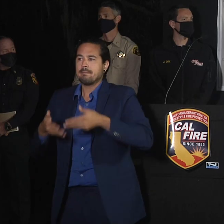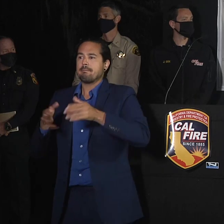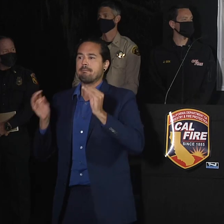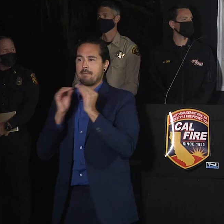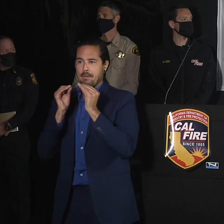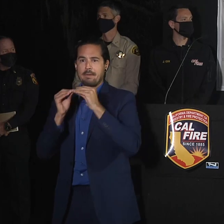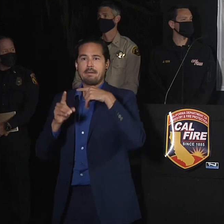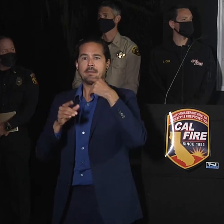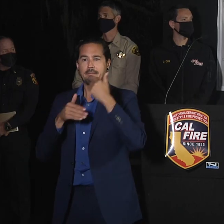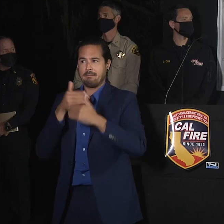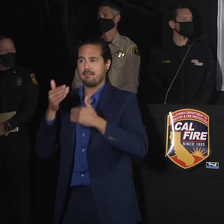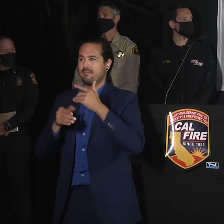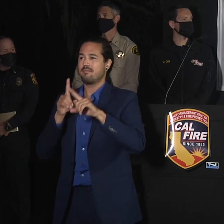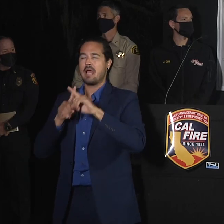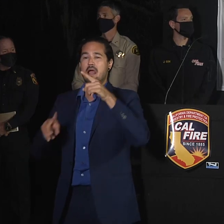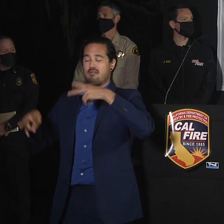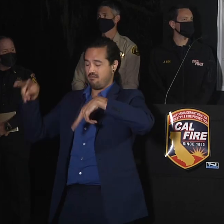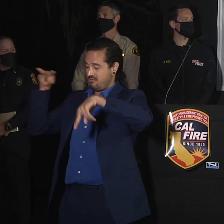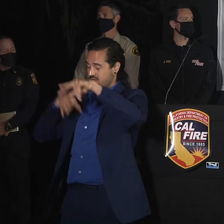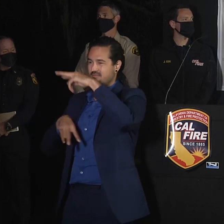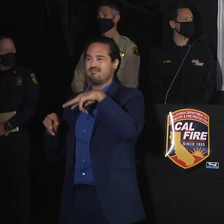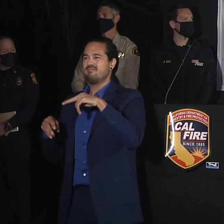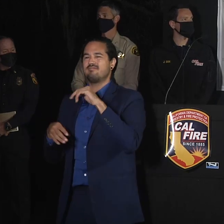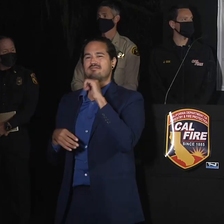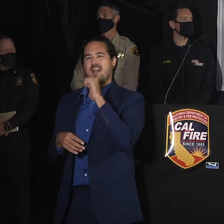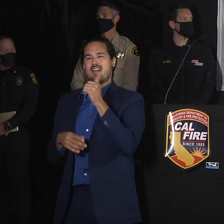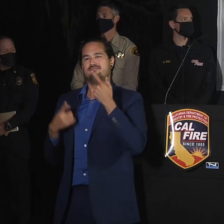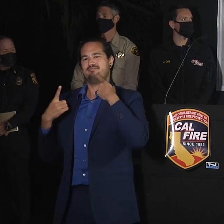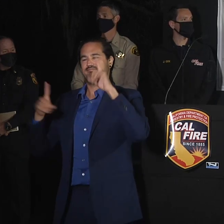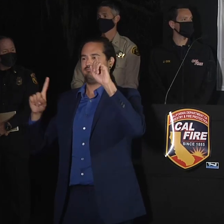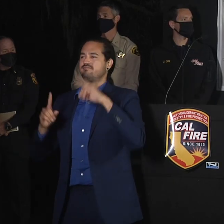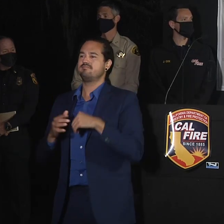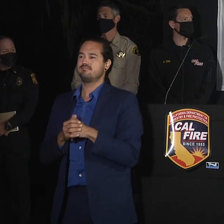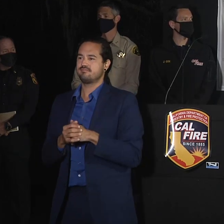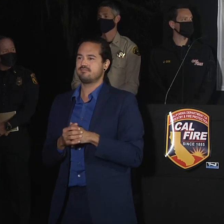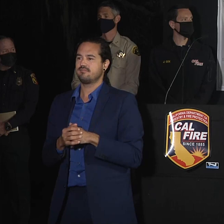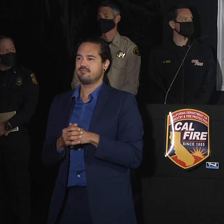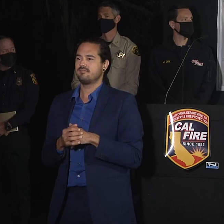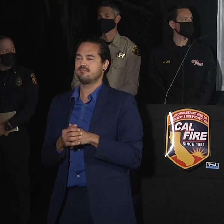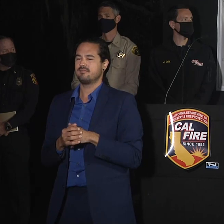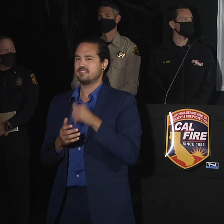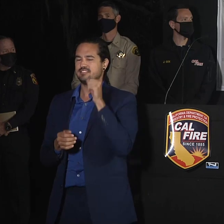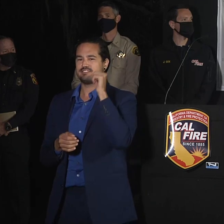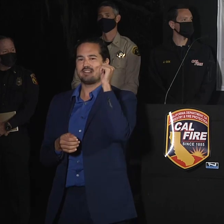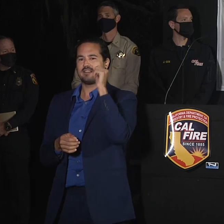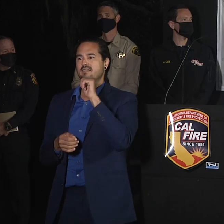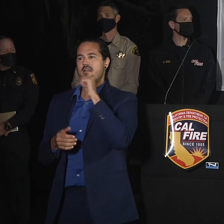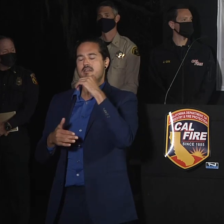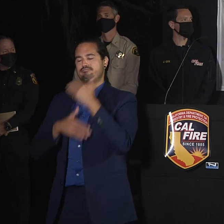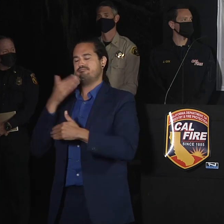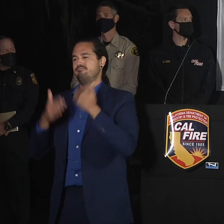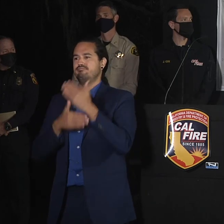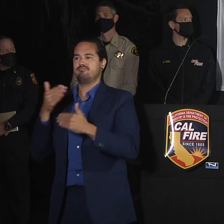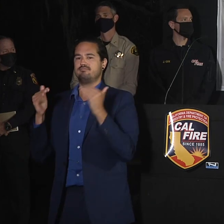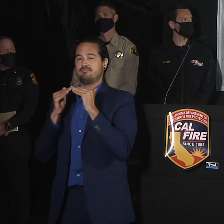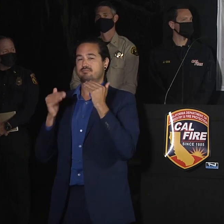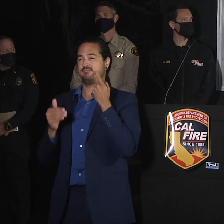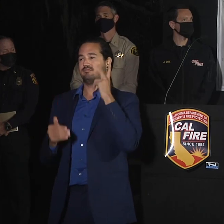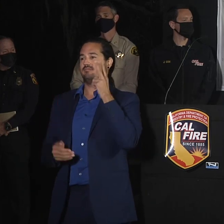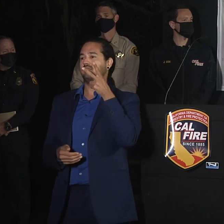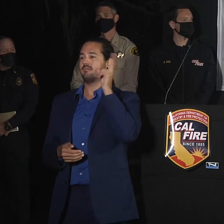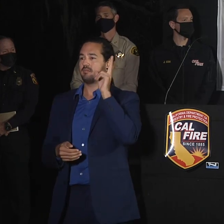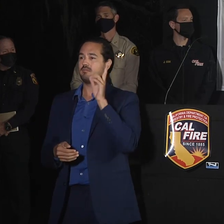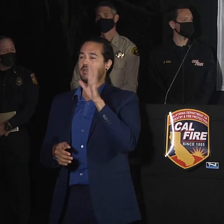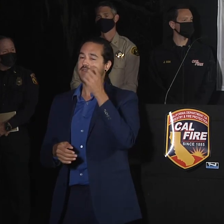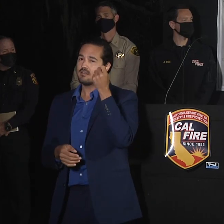we didn't have as much success from the air yesterday. We feel moving forward with the oncoming weather, we are going to have a lot more success. Go back to